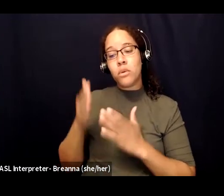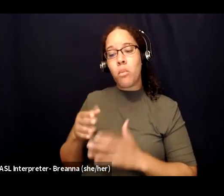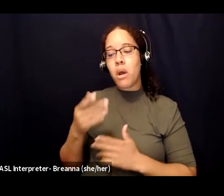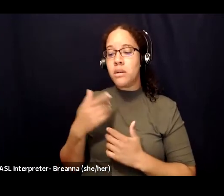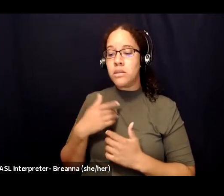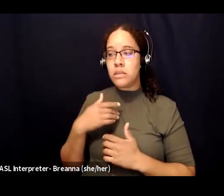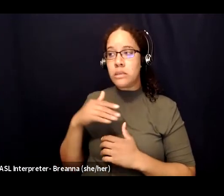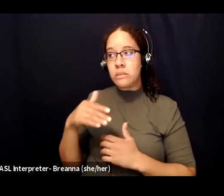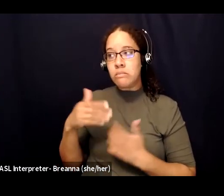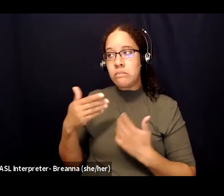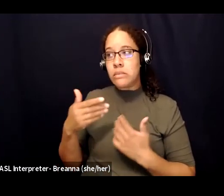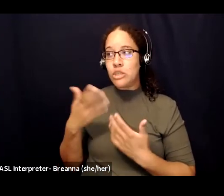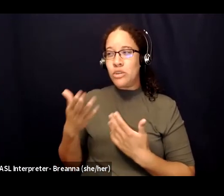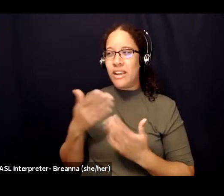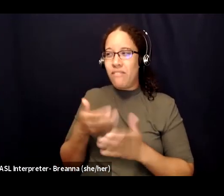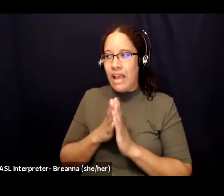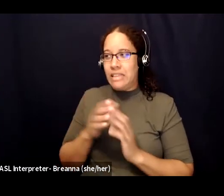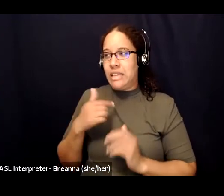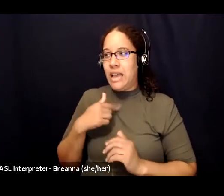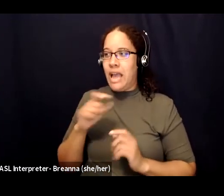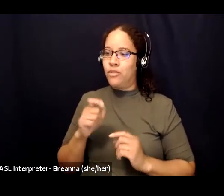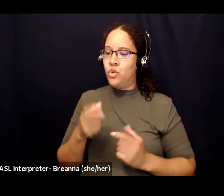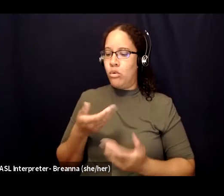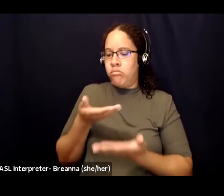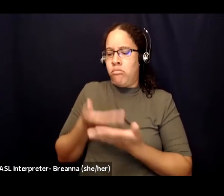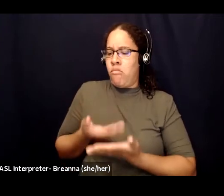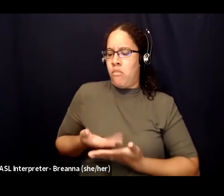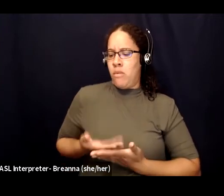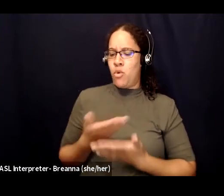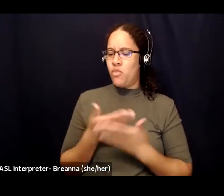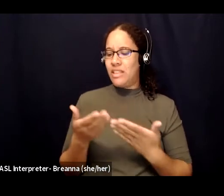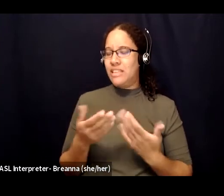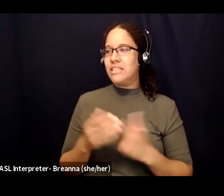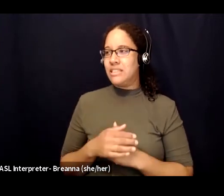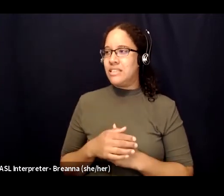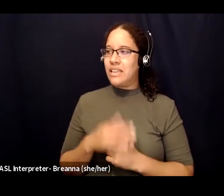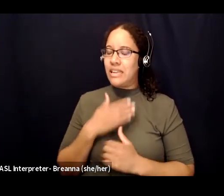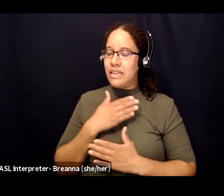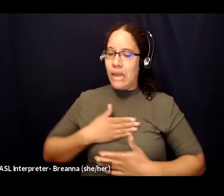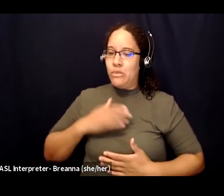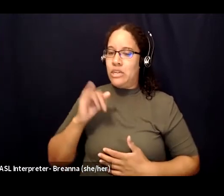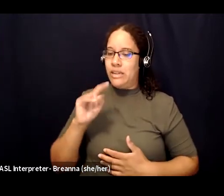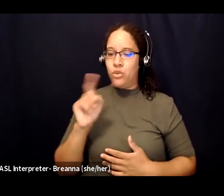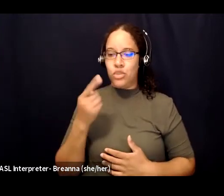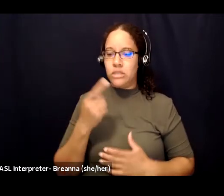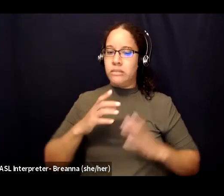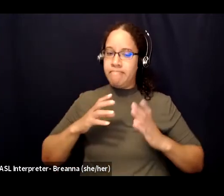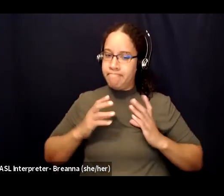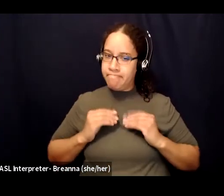me to prove these things and i appreciate if could just kind of take my word as i'm telling you or however you'd like to express that